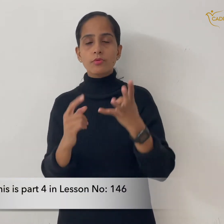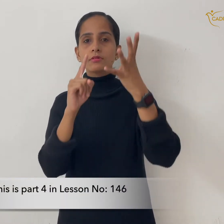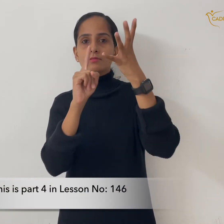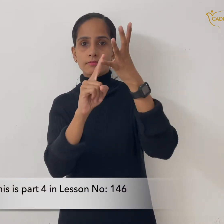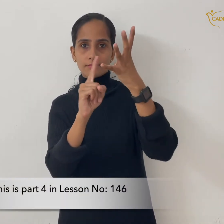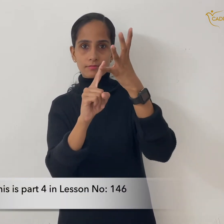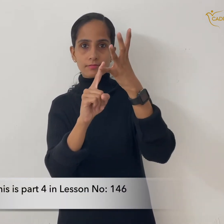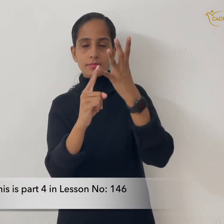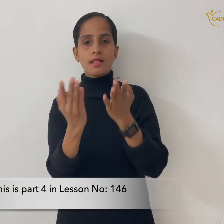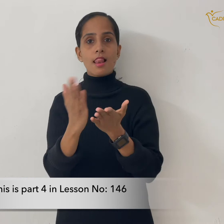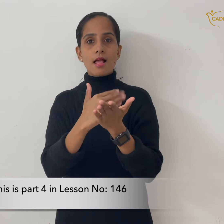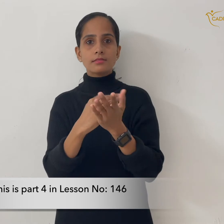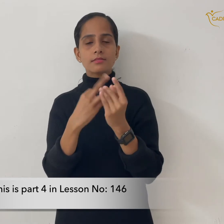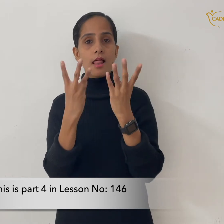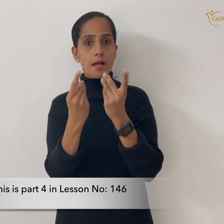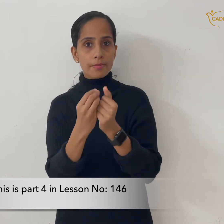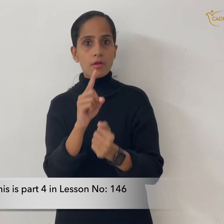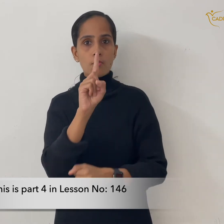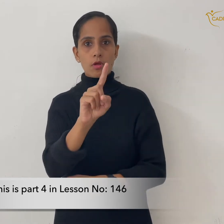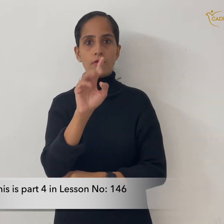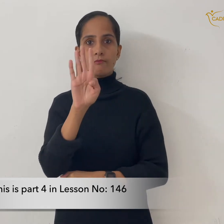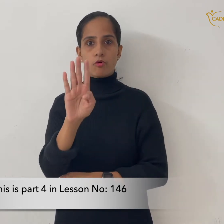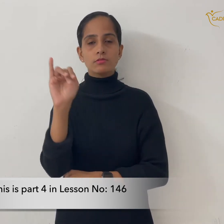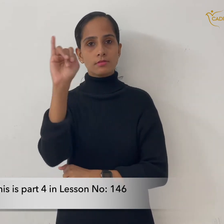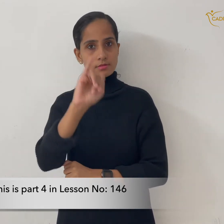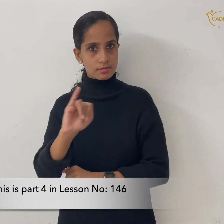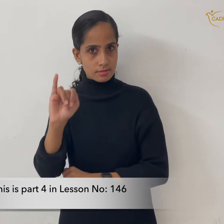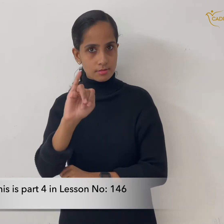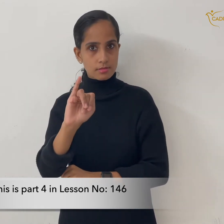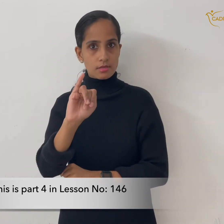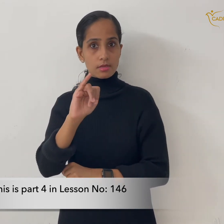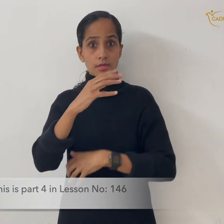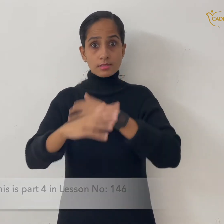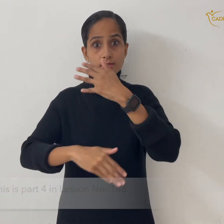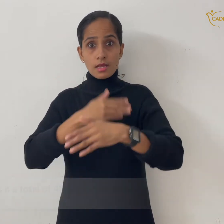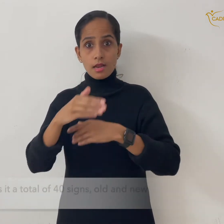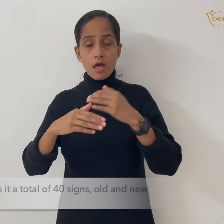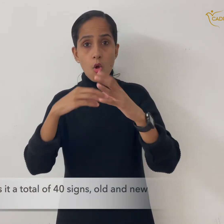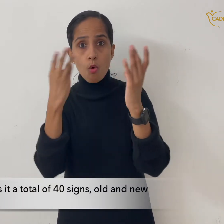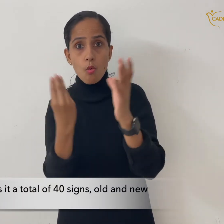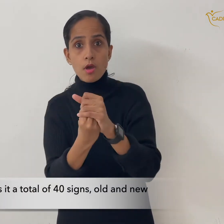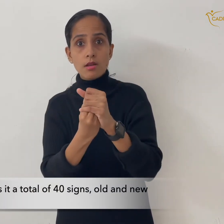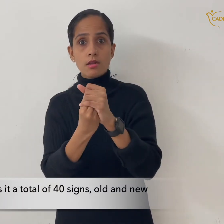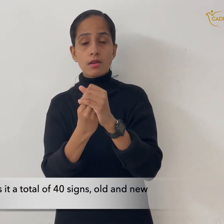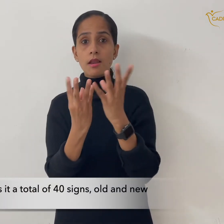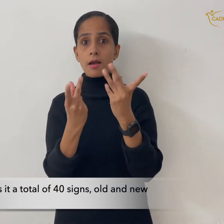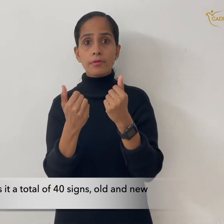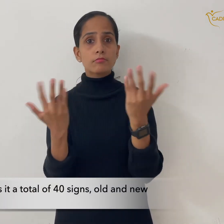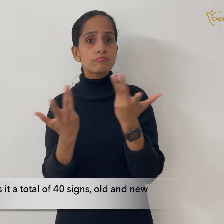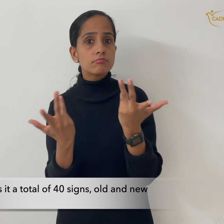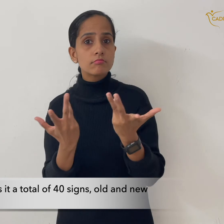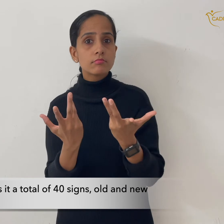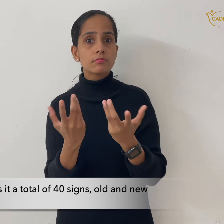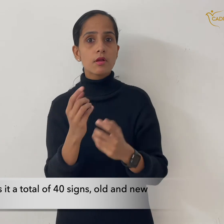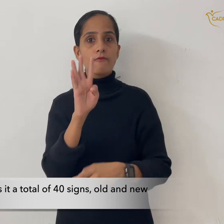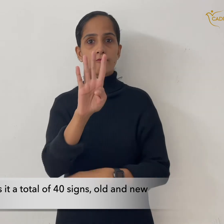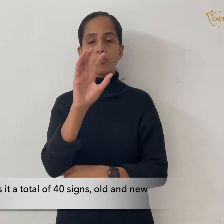in lesson number 146 that makes it a total of 40 signs